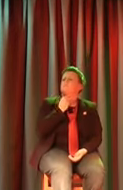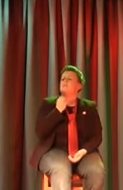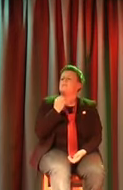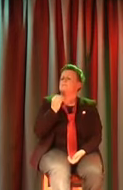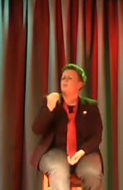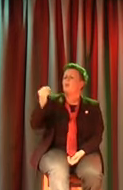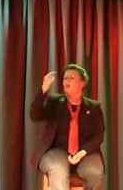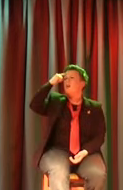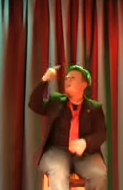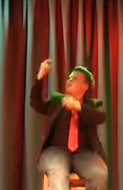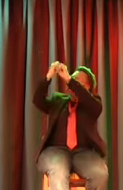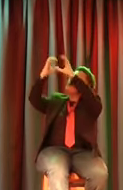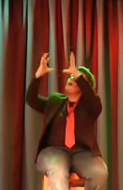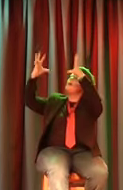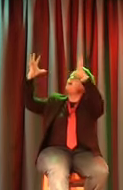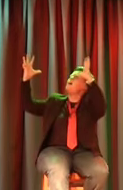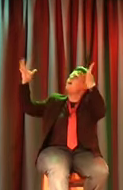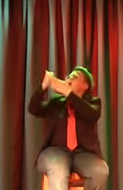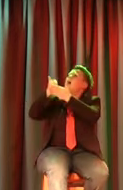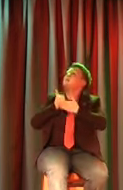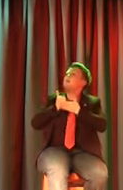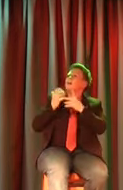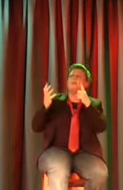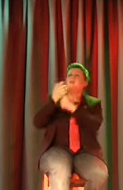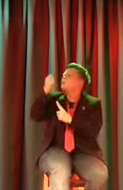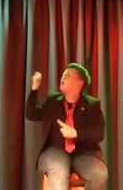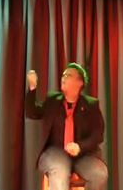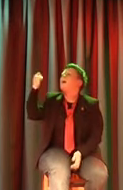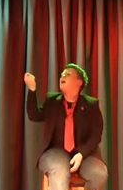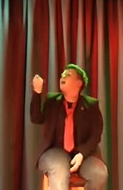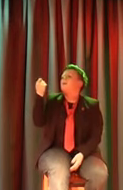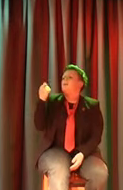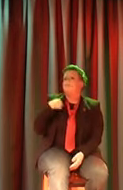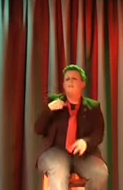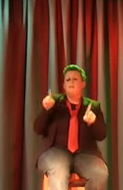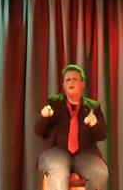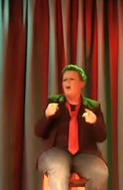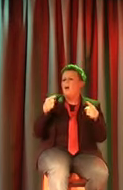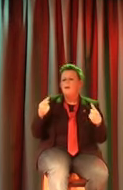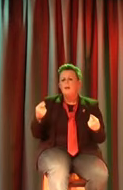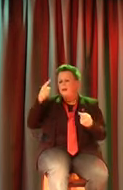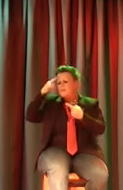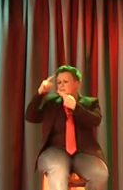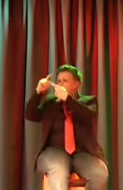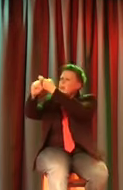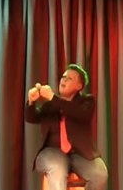wishful thinking gets me nowhere I can't stay